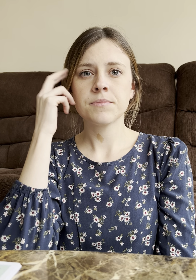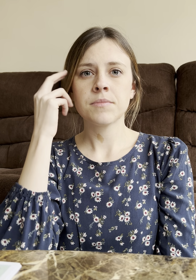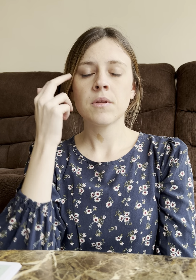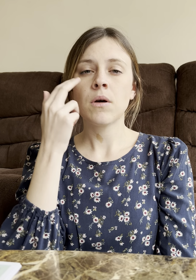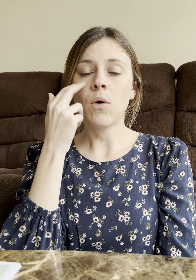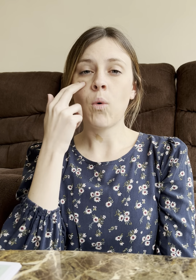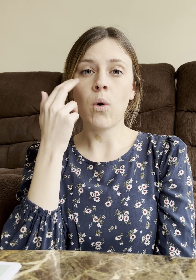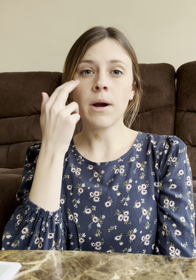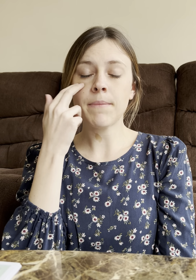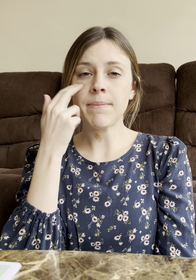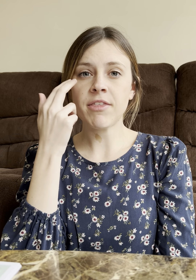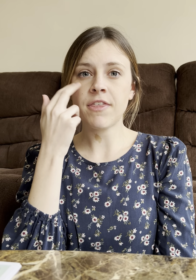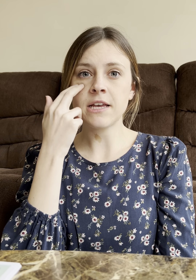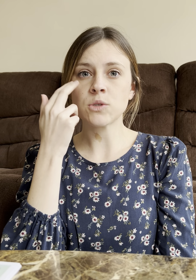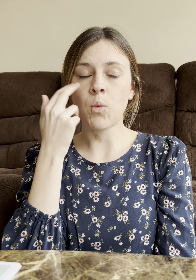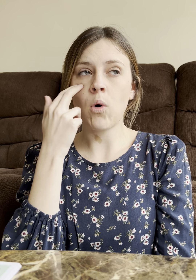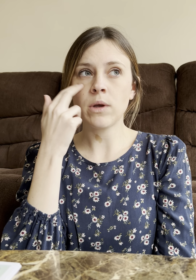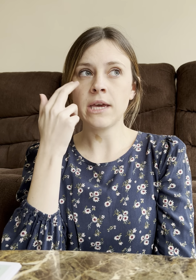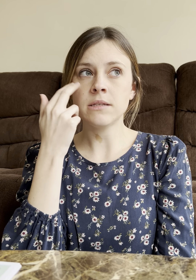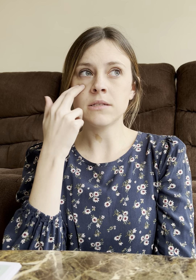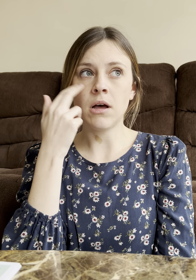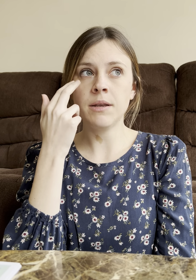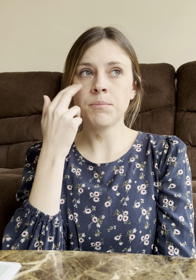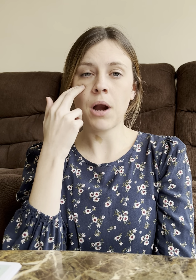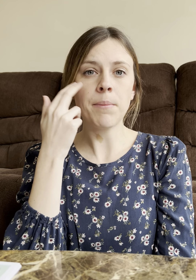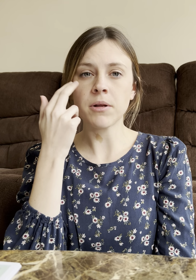Or maybe things won't get done properly.